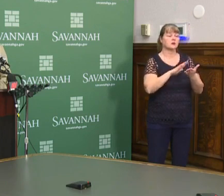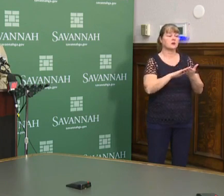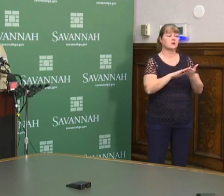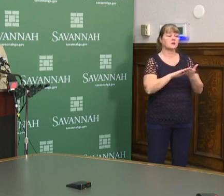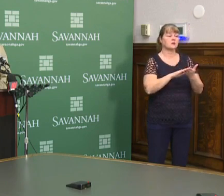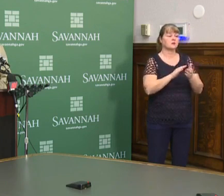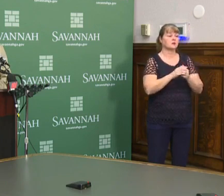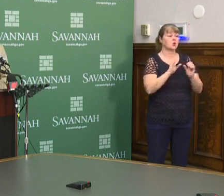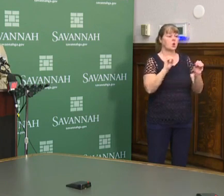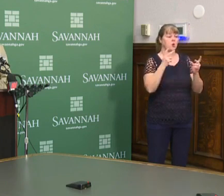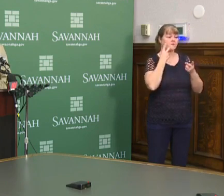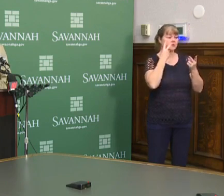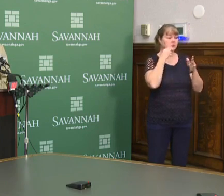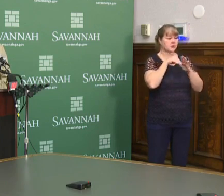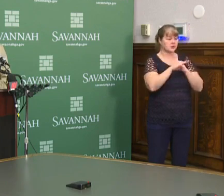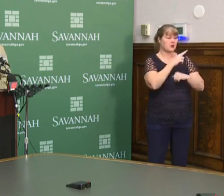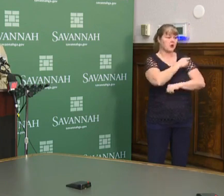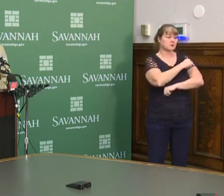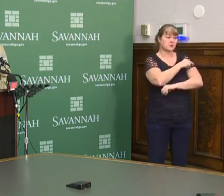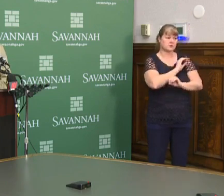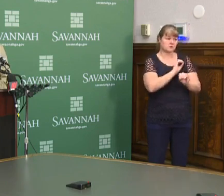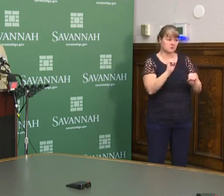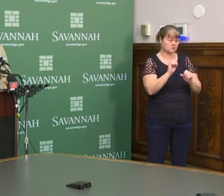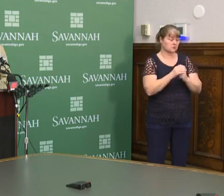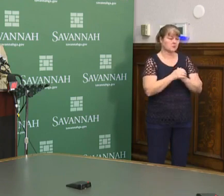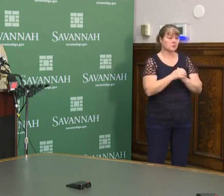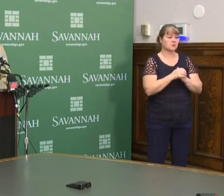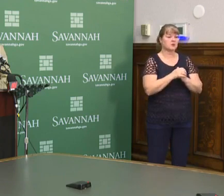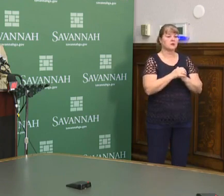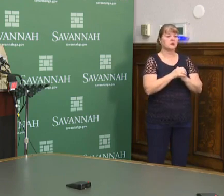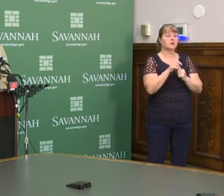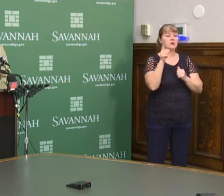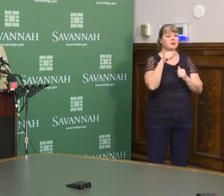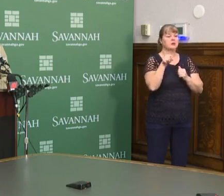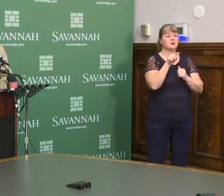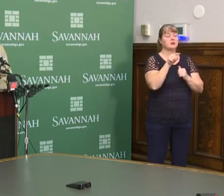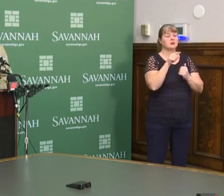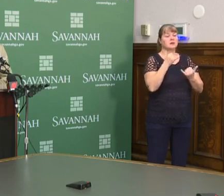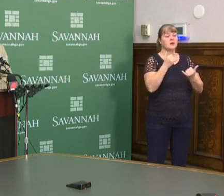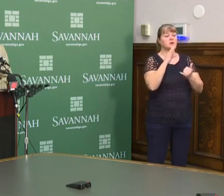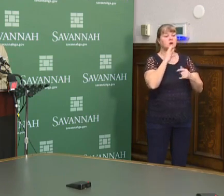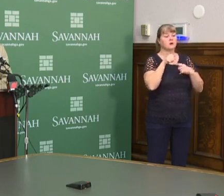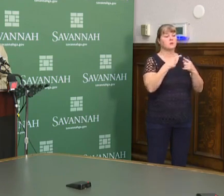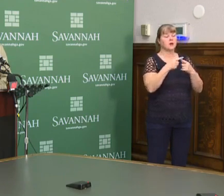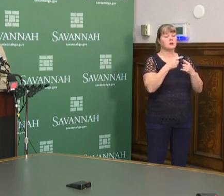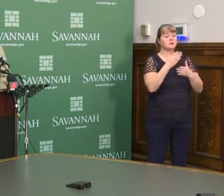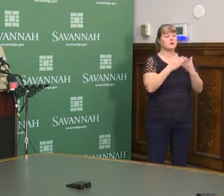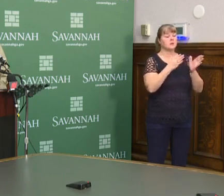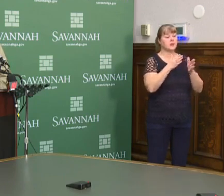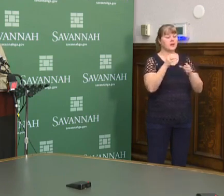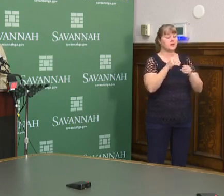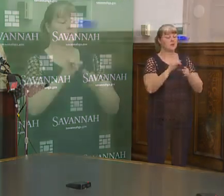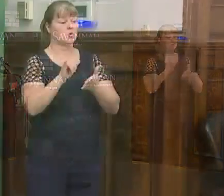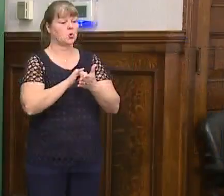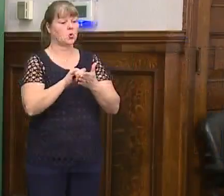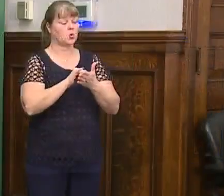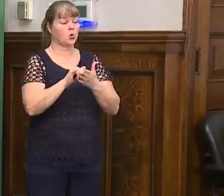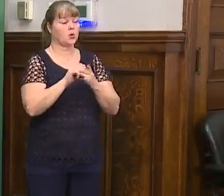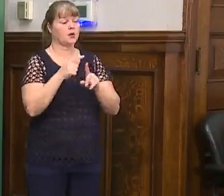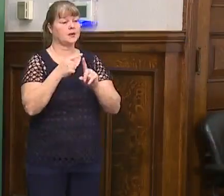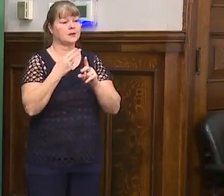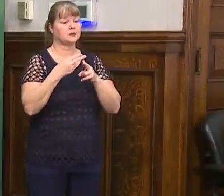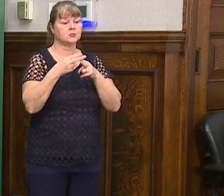visitors allowed in the hospitals, um, that they are even talking about contingency plans in New York and